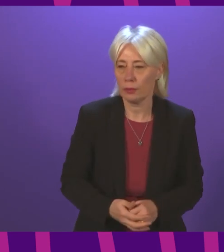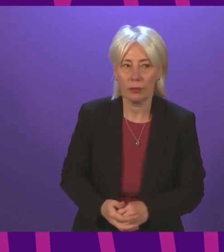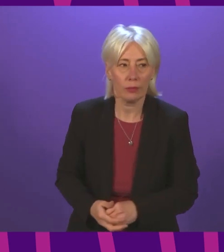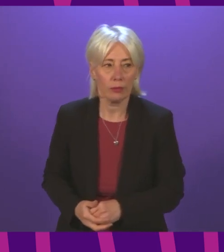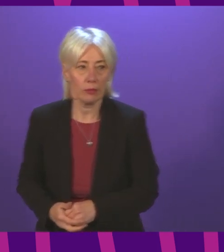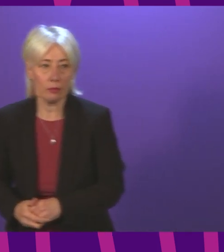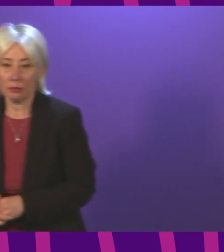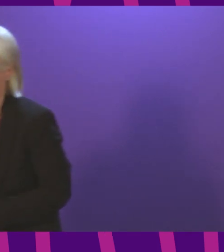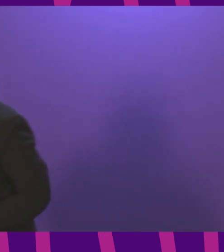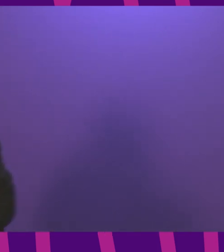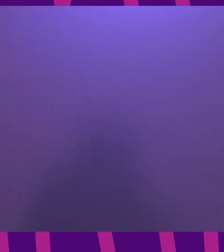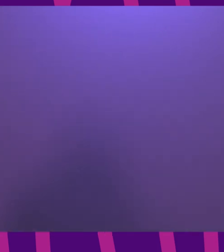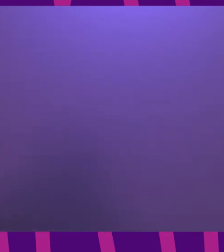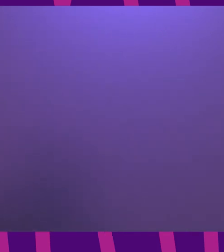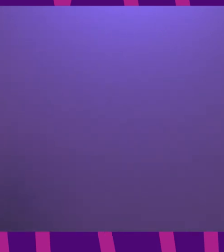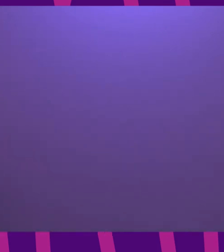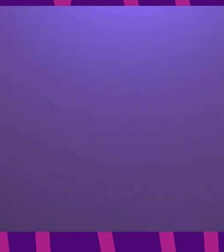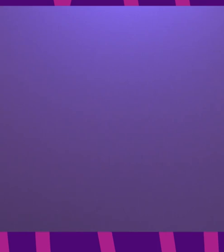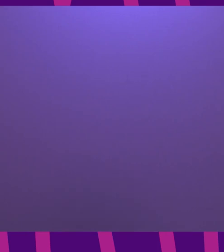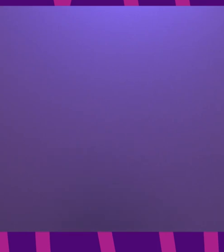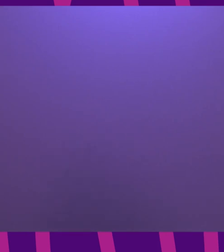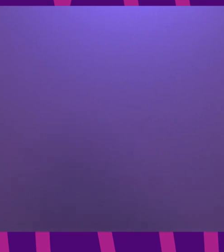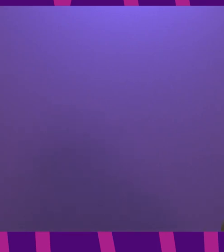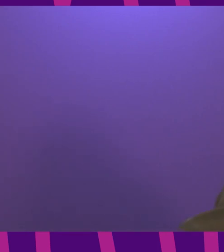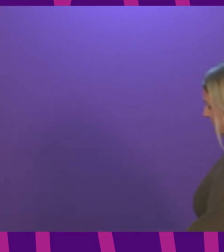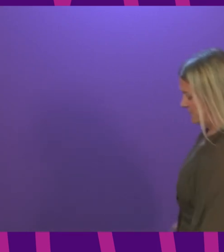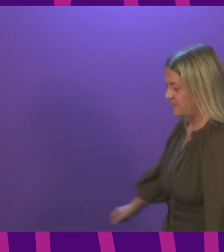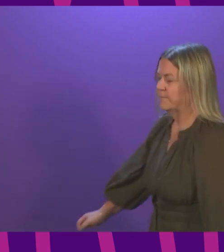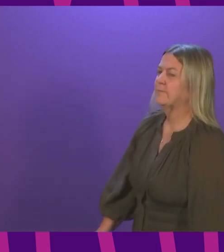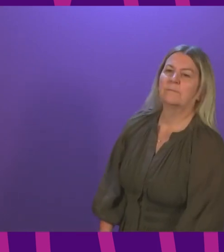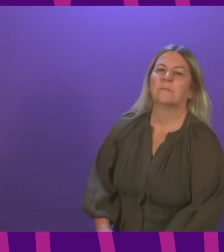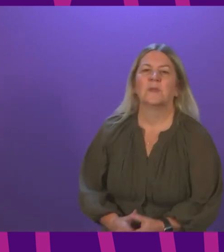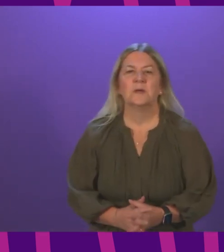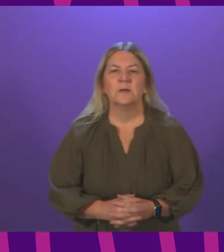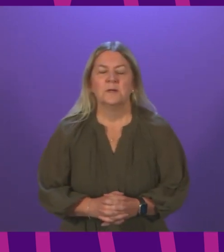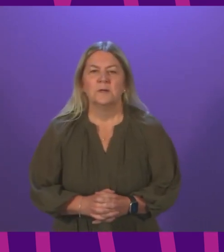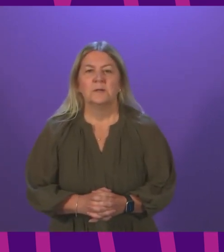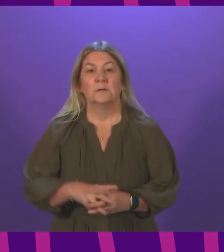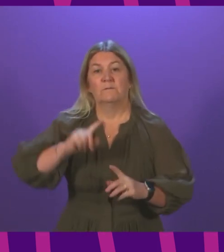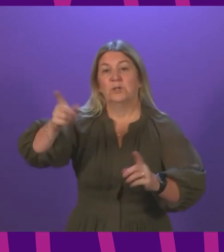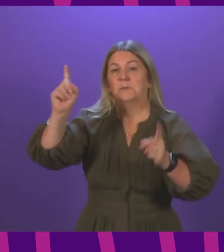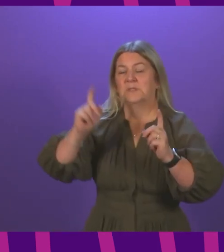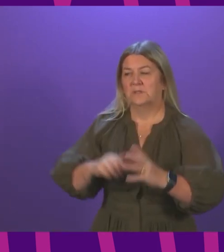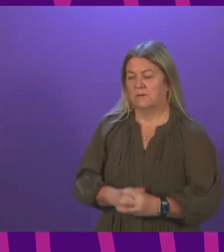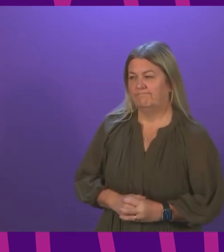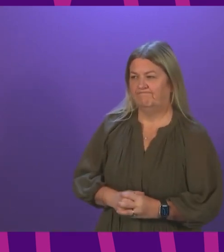before I go on to that question, I apologise for not addressing the point about the efforts to trace